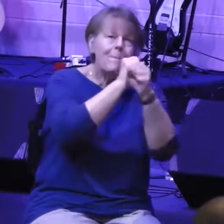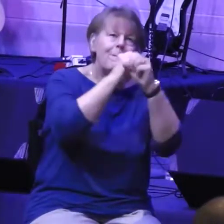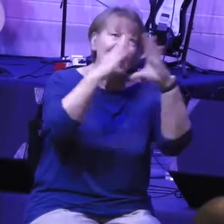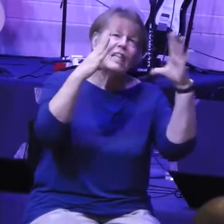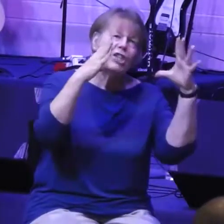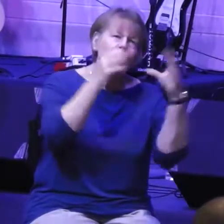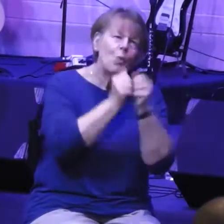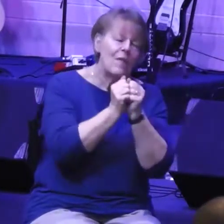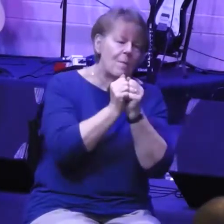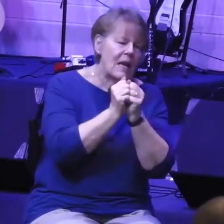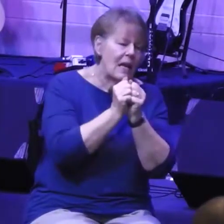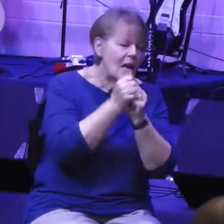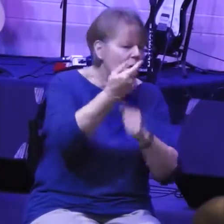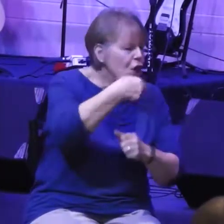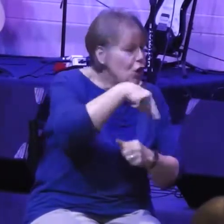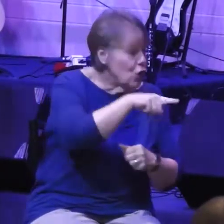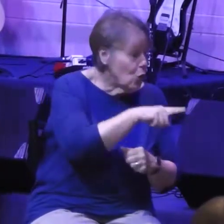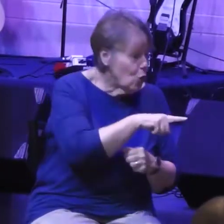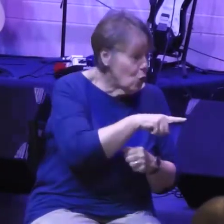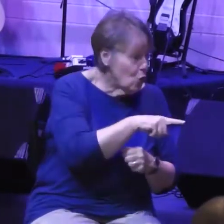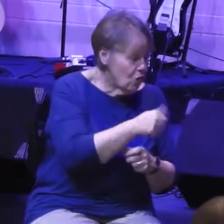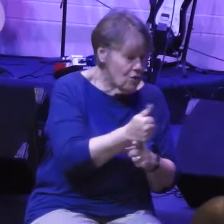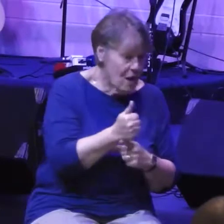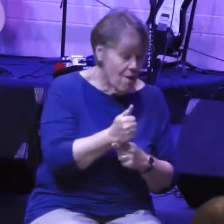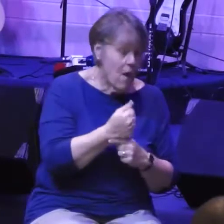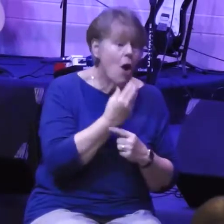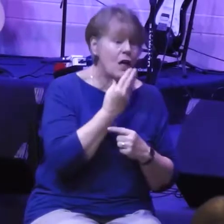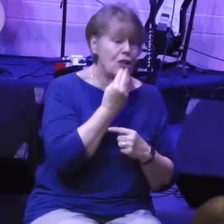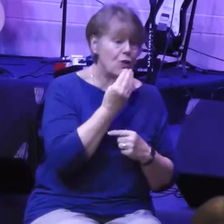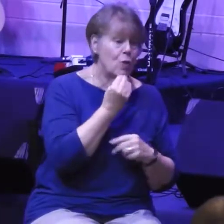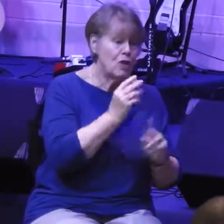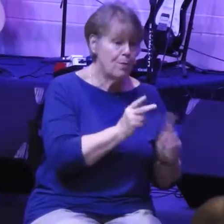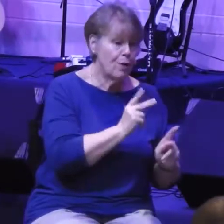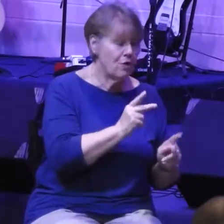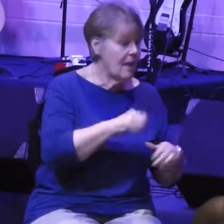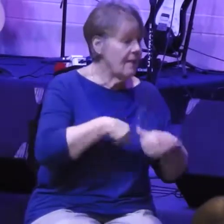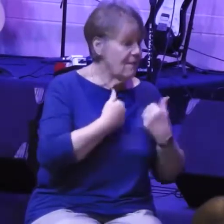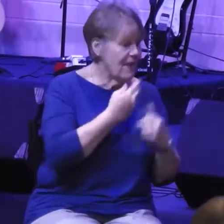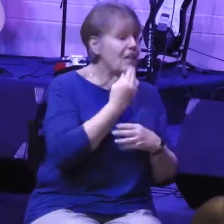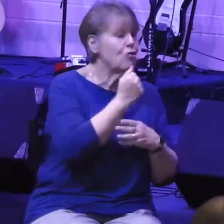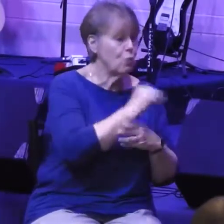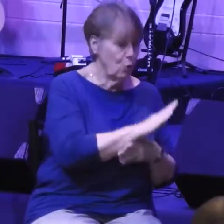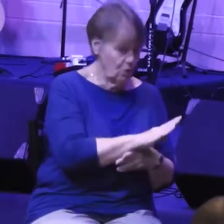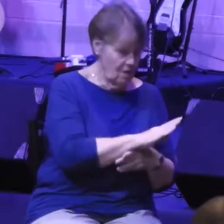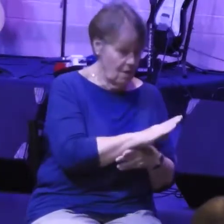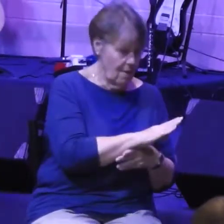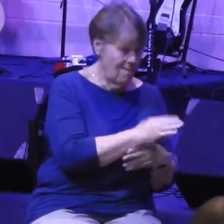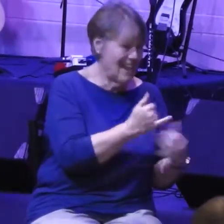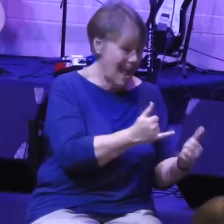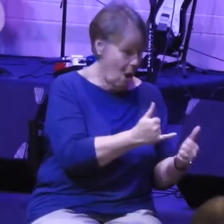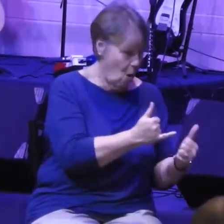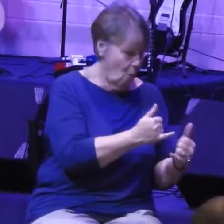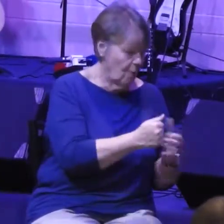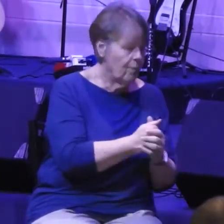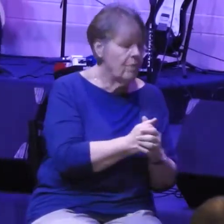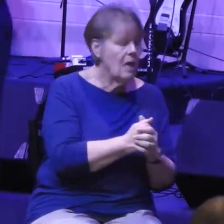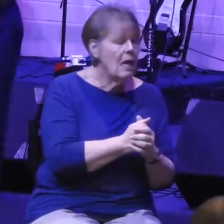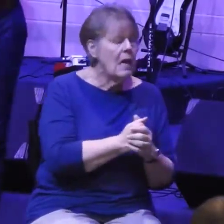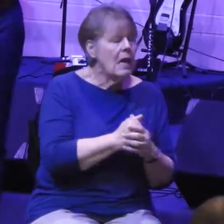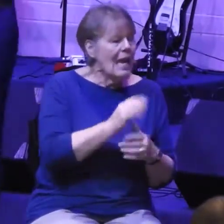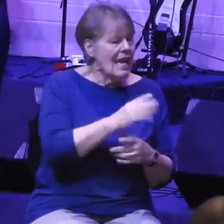a Jew living in Jerusalem at this time. In your recent memory, you know that